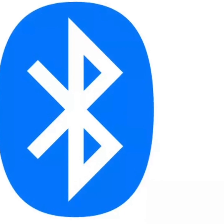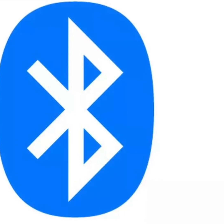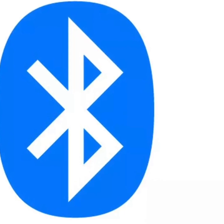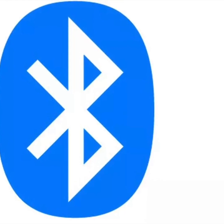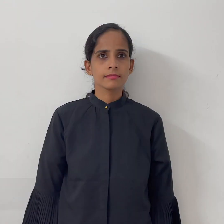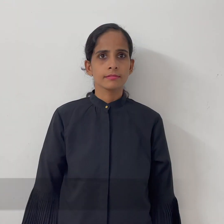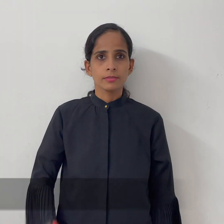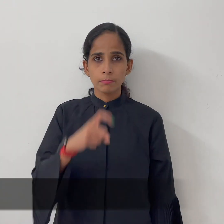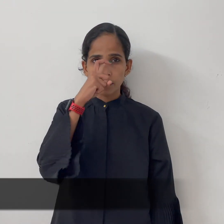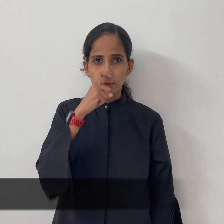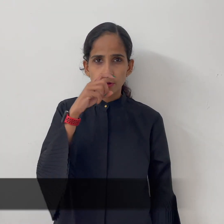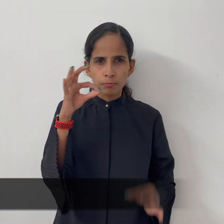Bluetooth